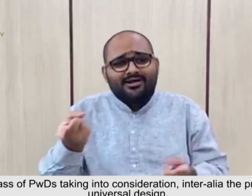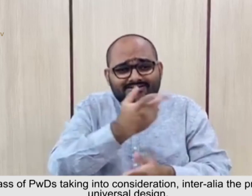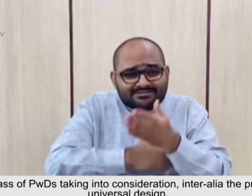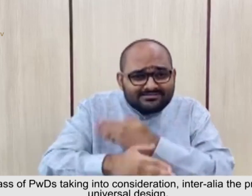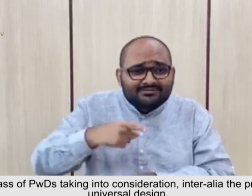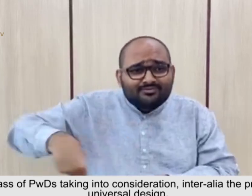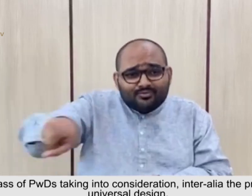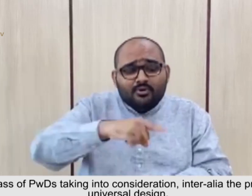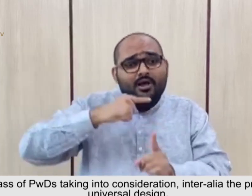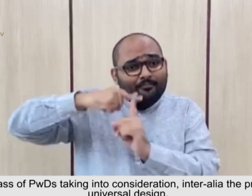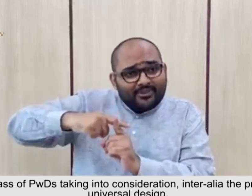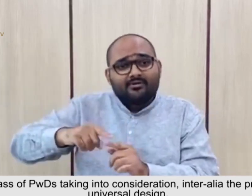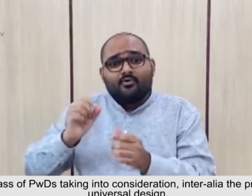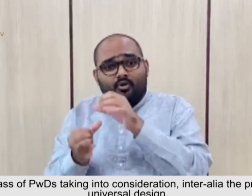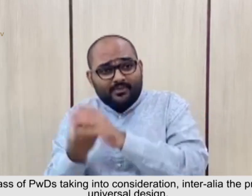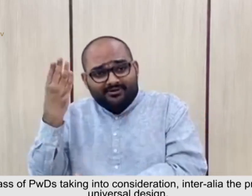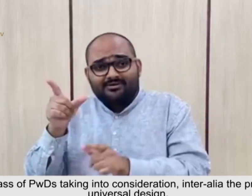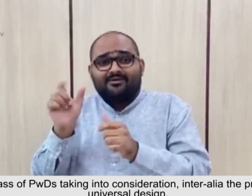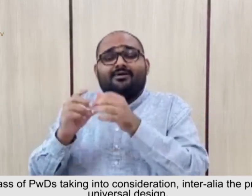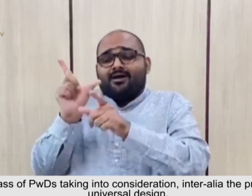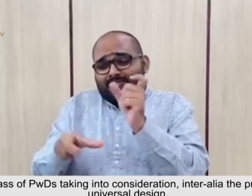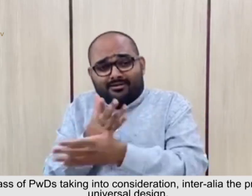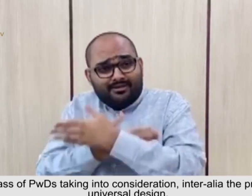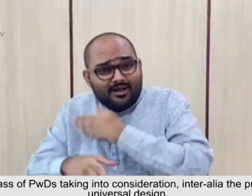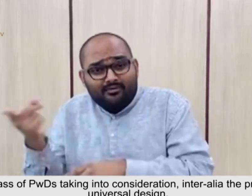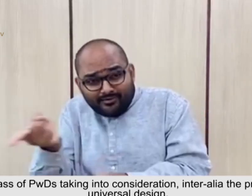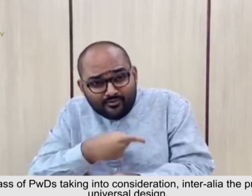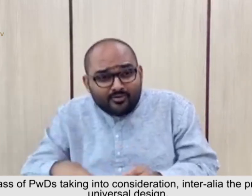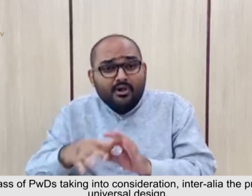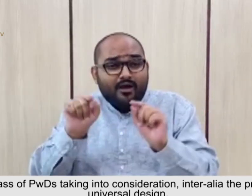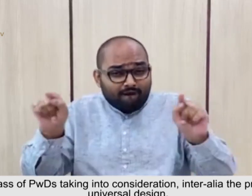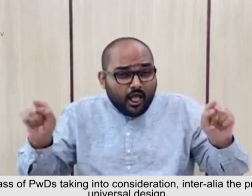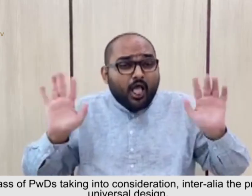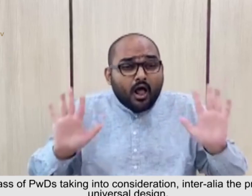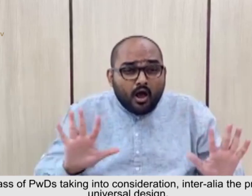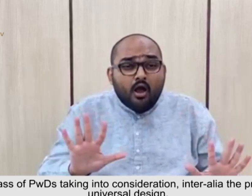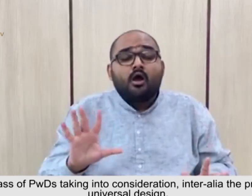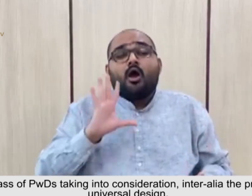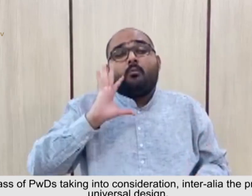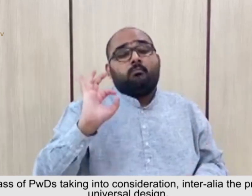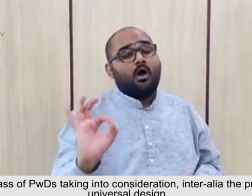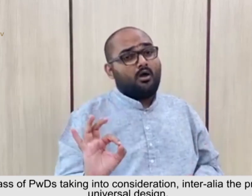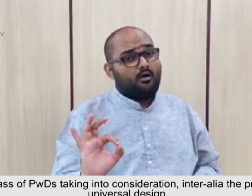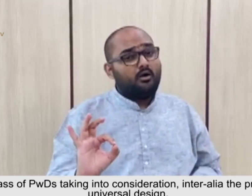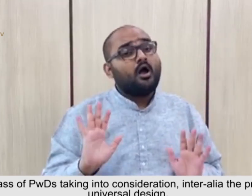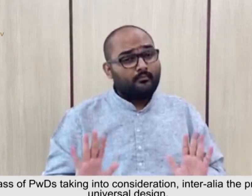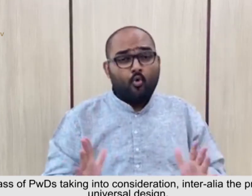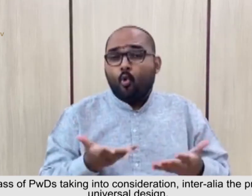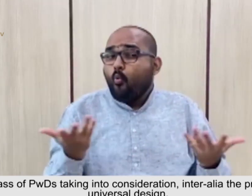tailored to the specific requirements of various class of 10